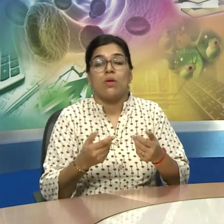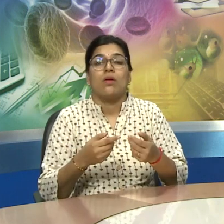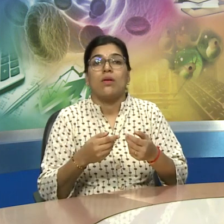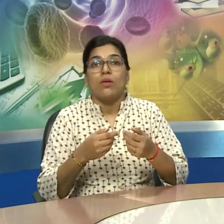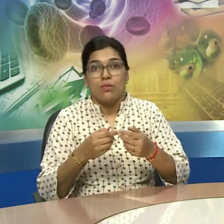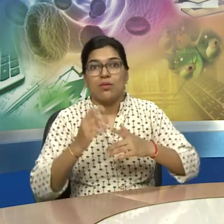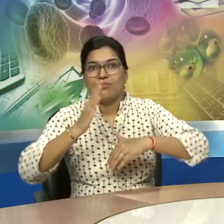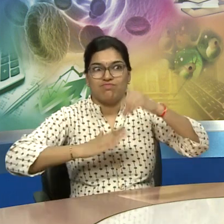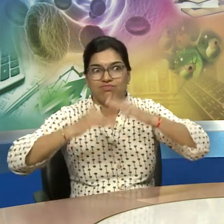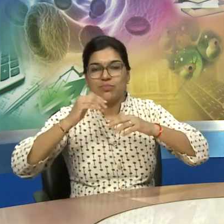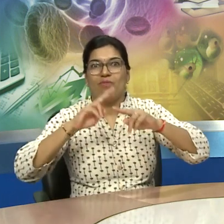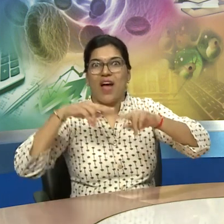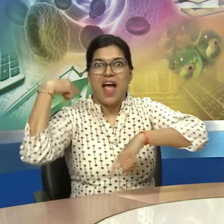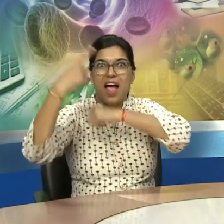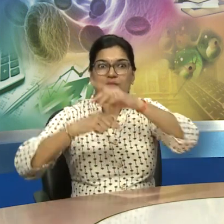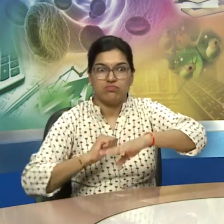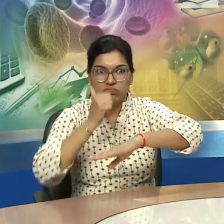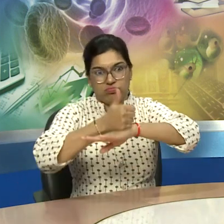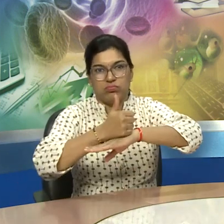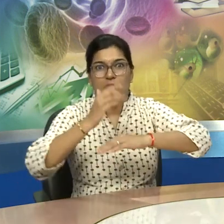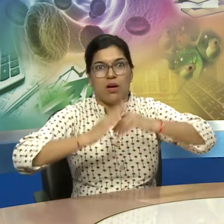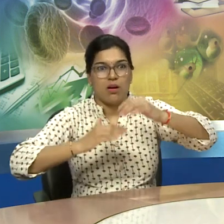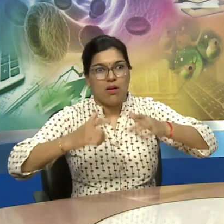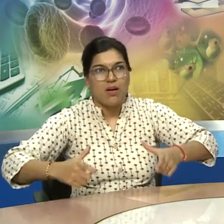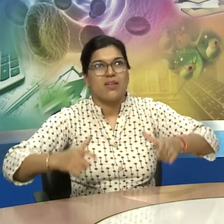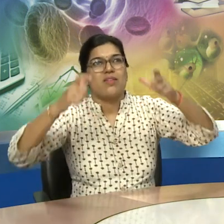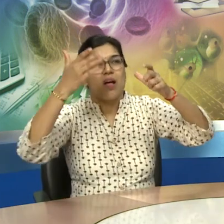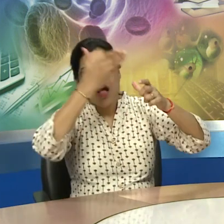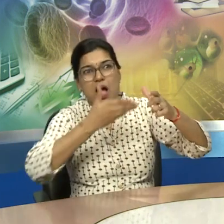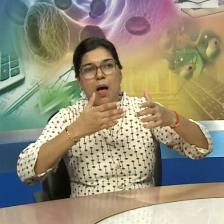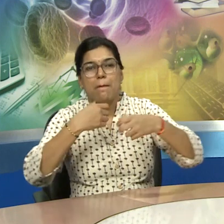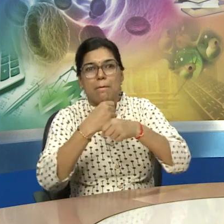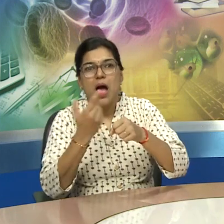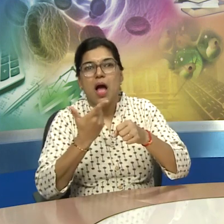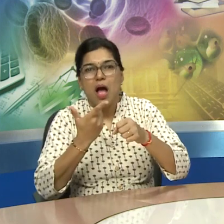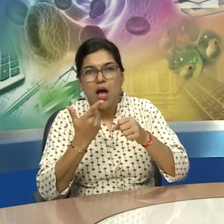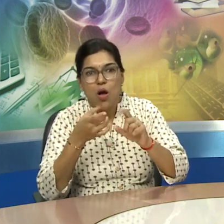ores to make tools and ornaments were a step towards industrialization